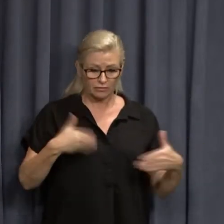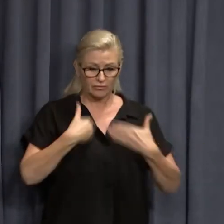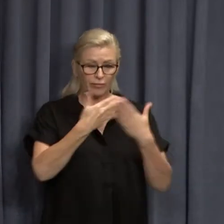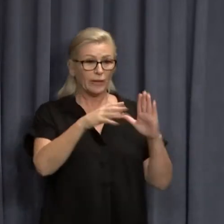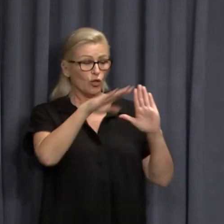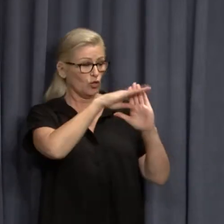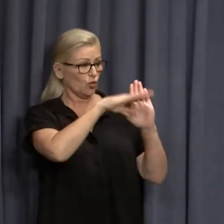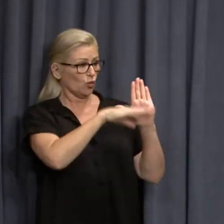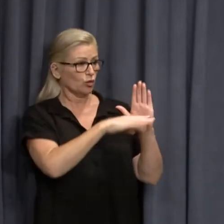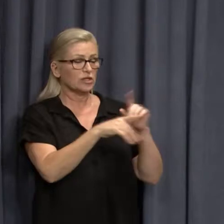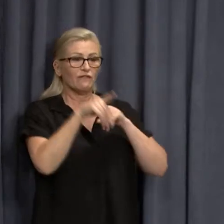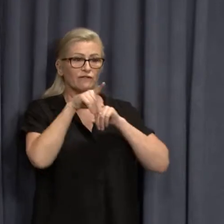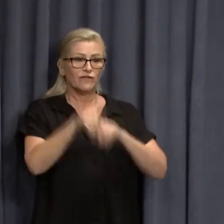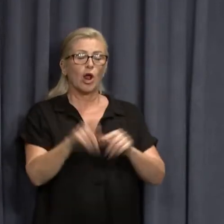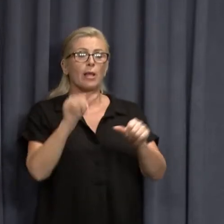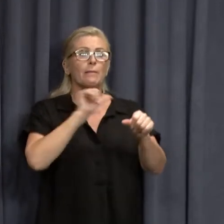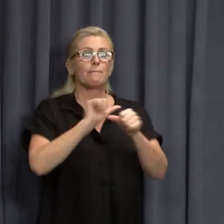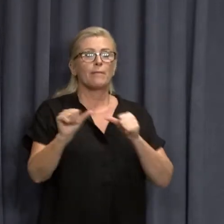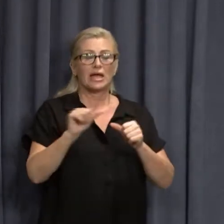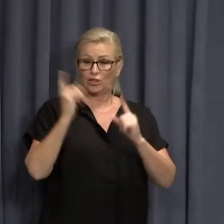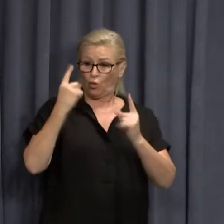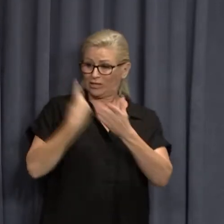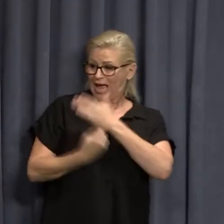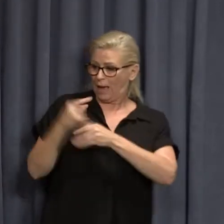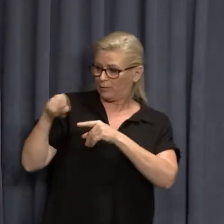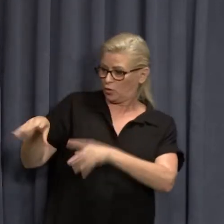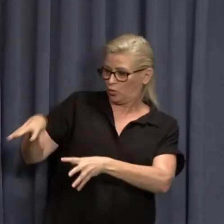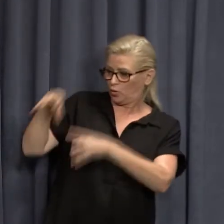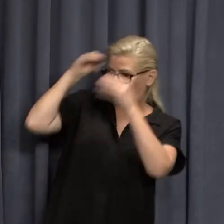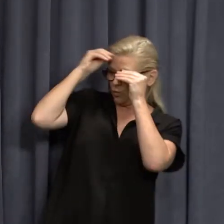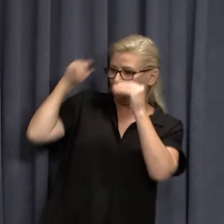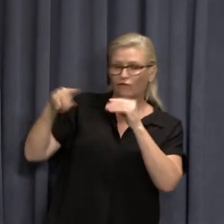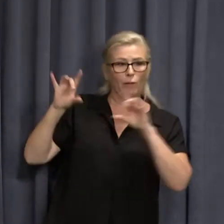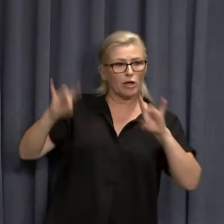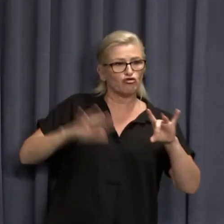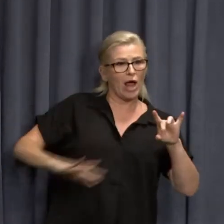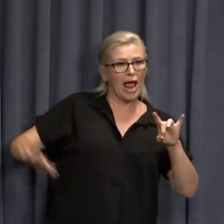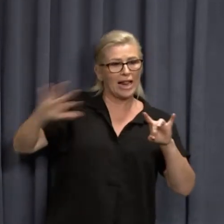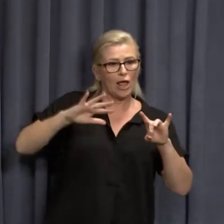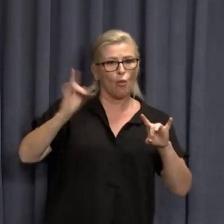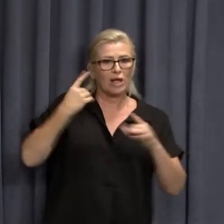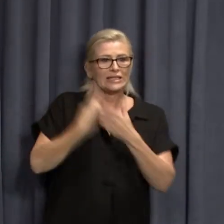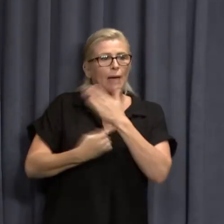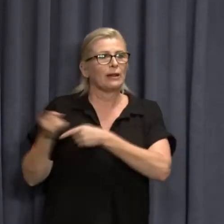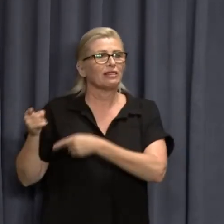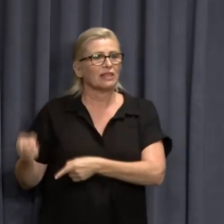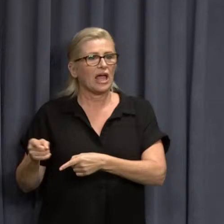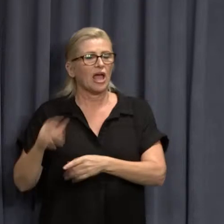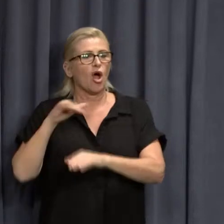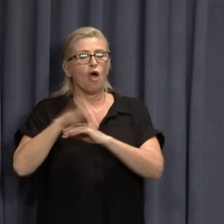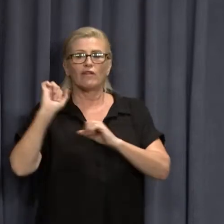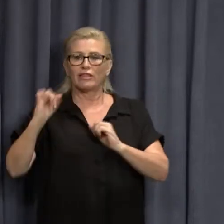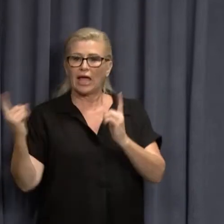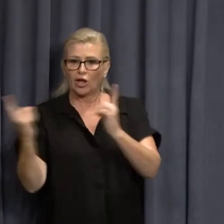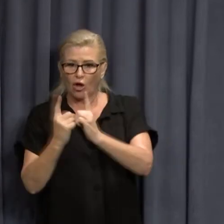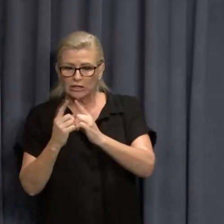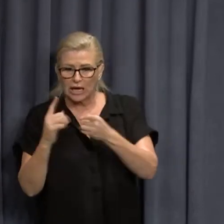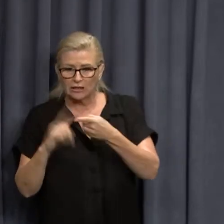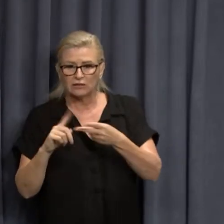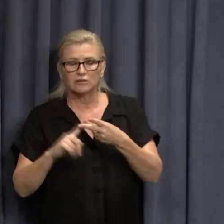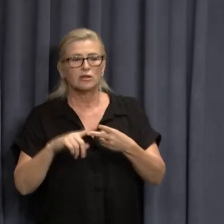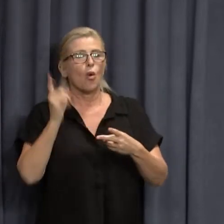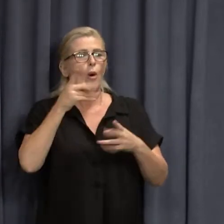based upon the best practice and best experience of the East around close contacts, around essential worker